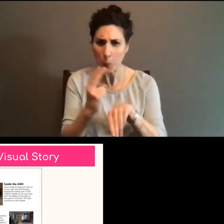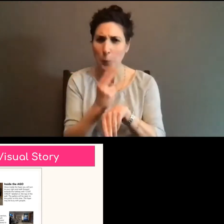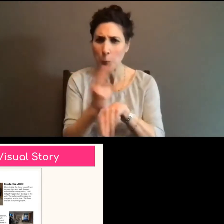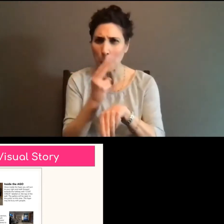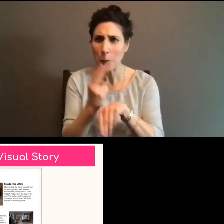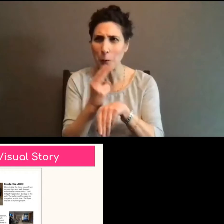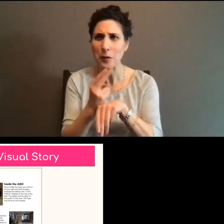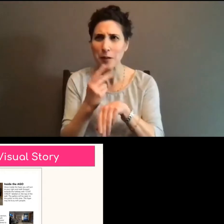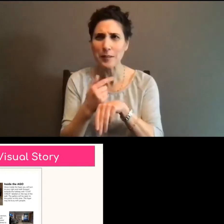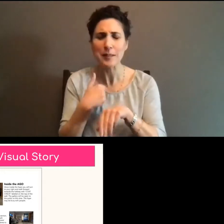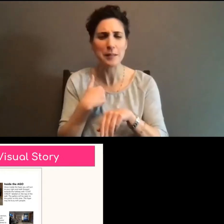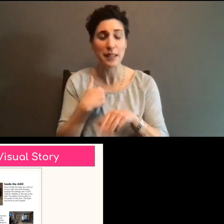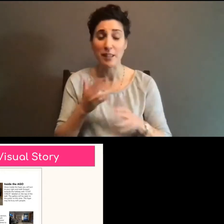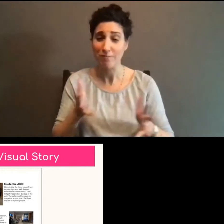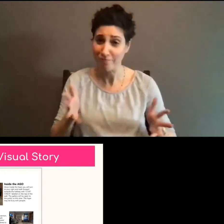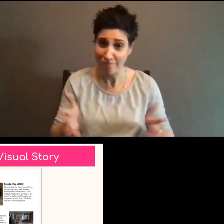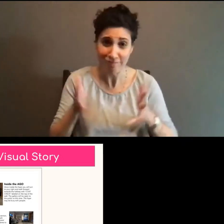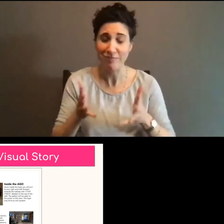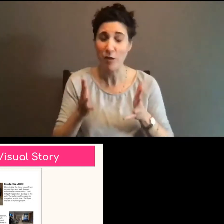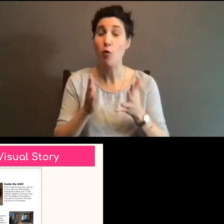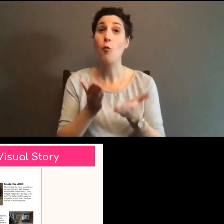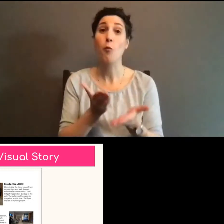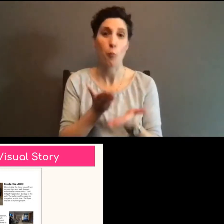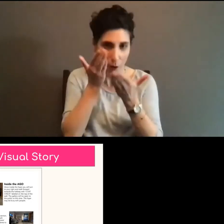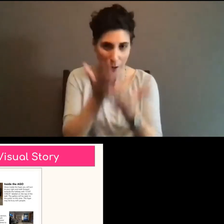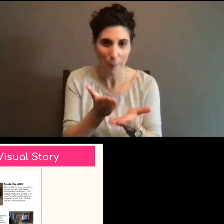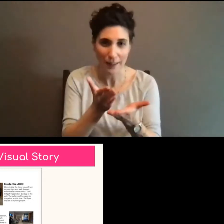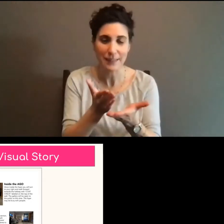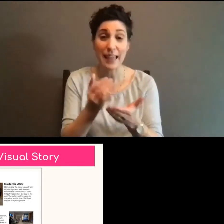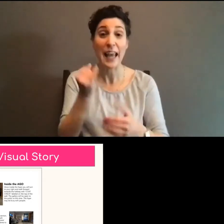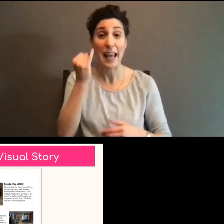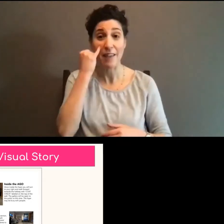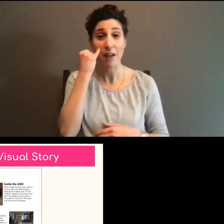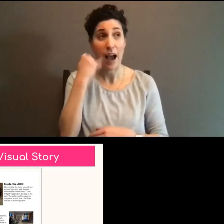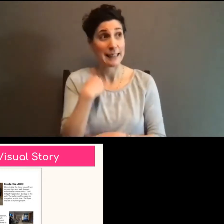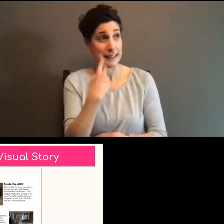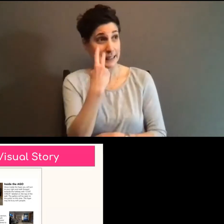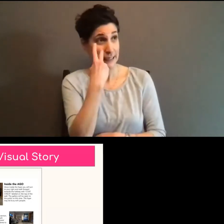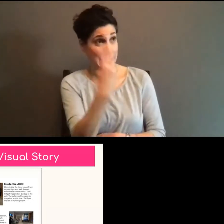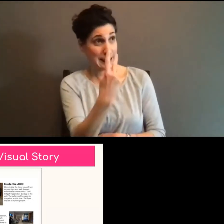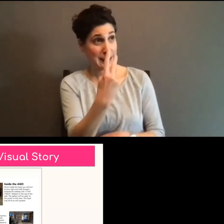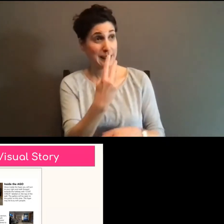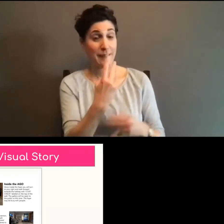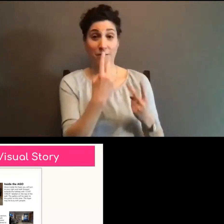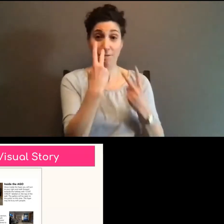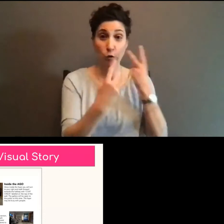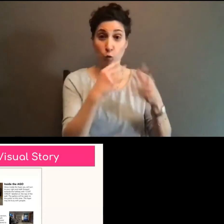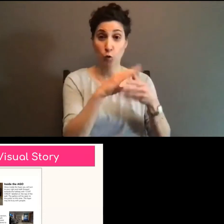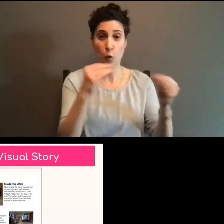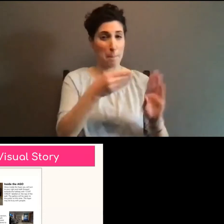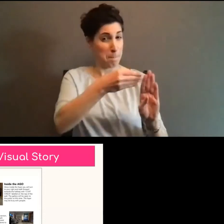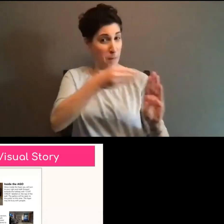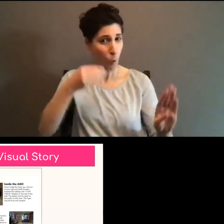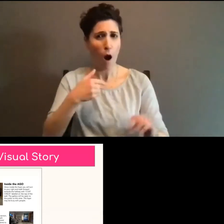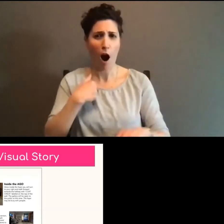highly recommend it. I can tell you firsthand how much more likely I am to show up to an event if I have this kind of information beforehand.